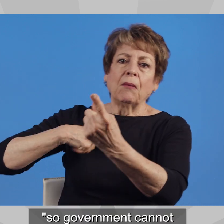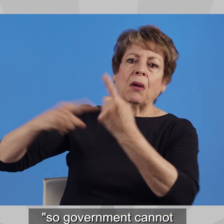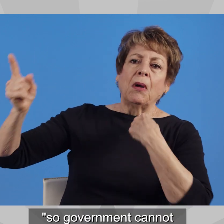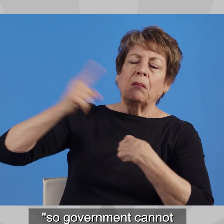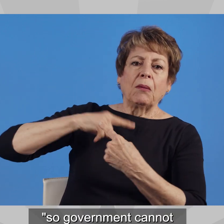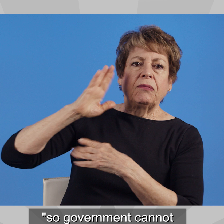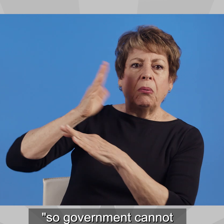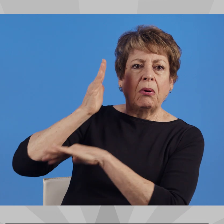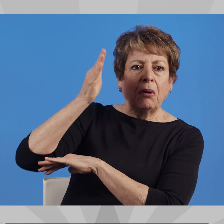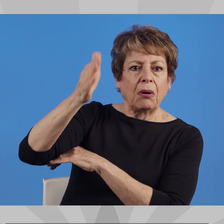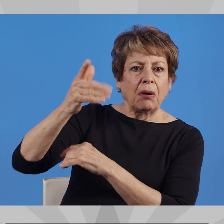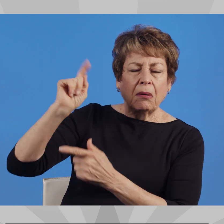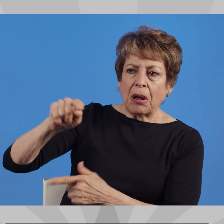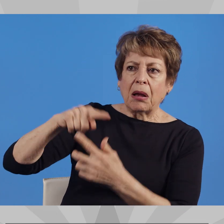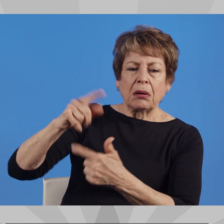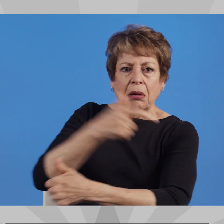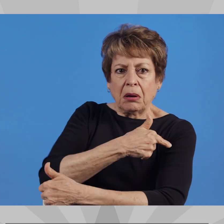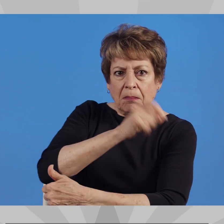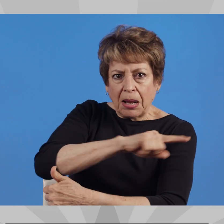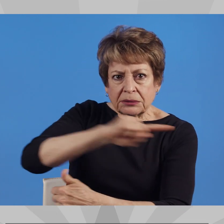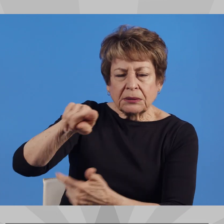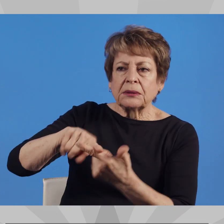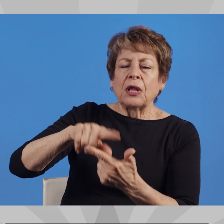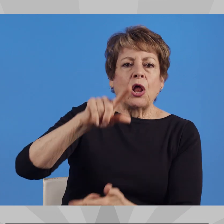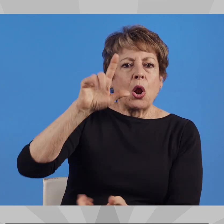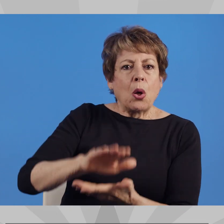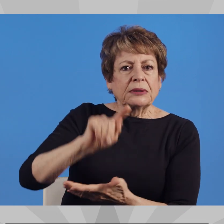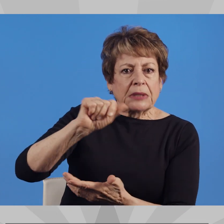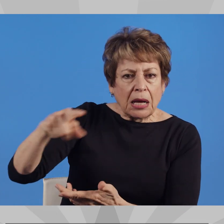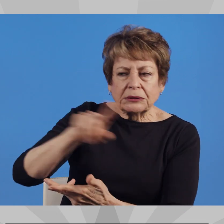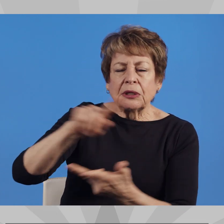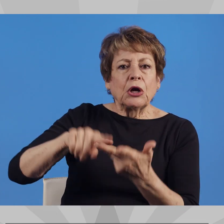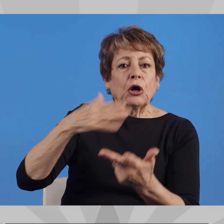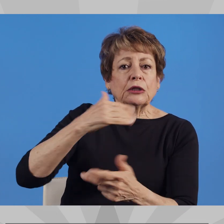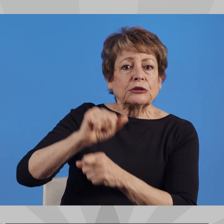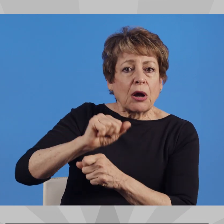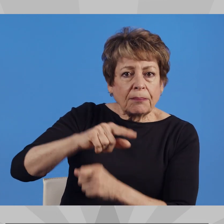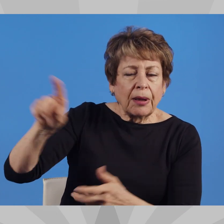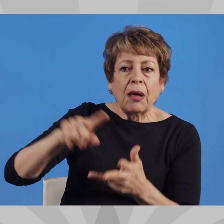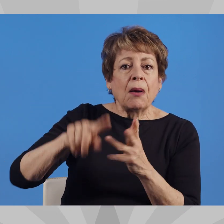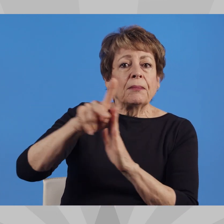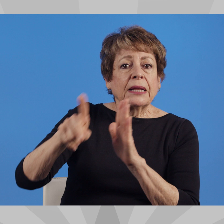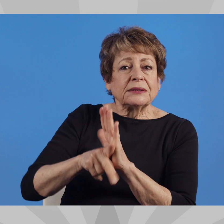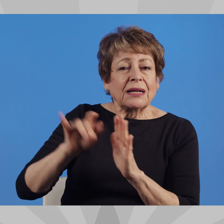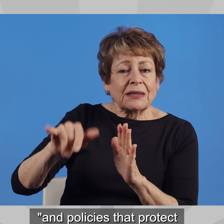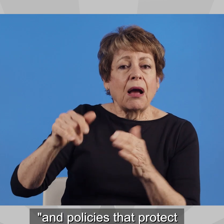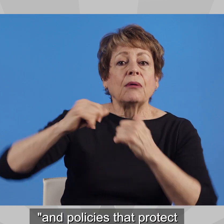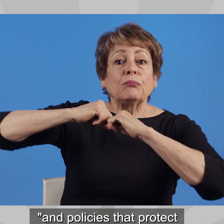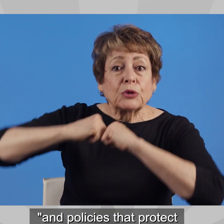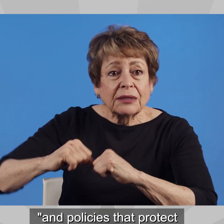future treatments or vaccines. low taxes, good jobs,